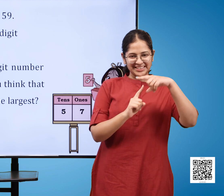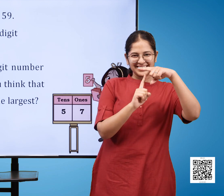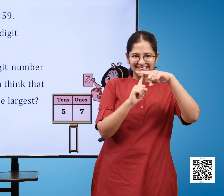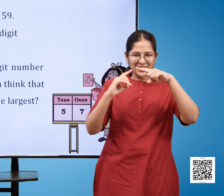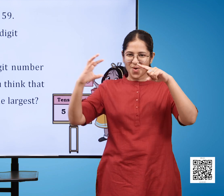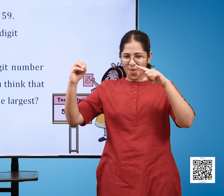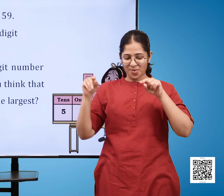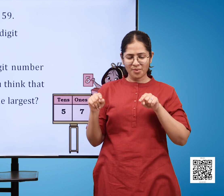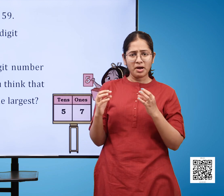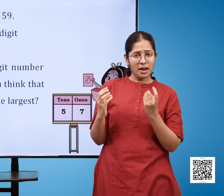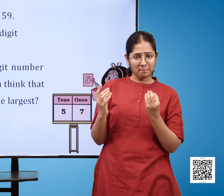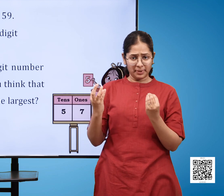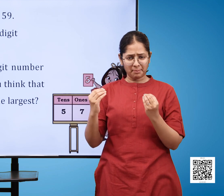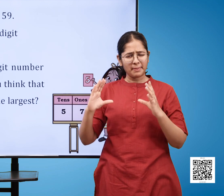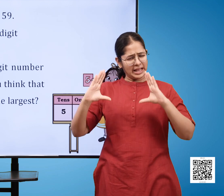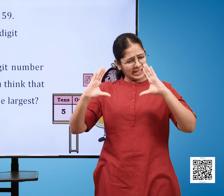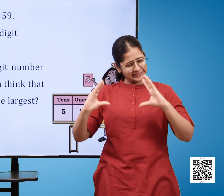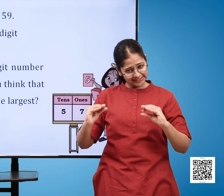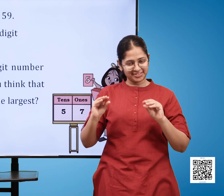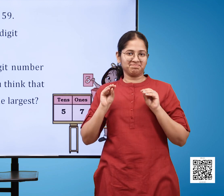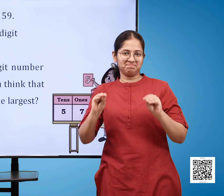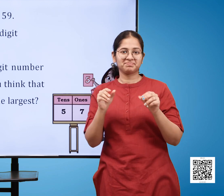Which is the smallest two-digit number you can make?